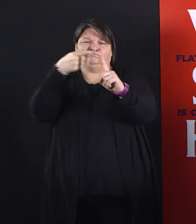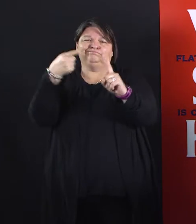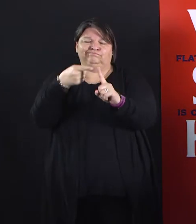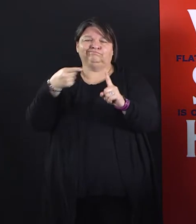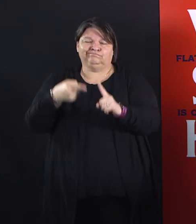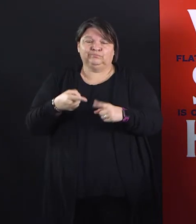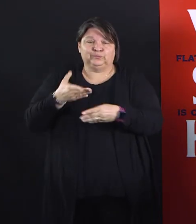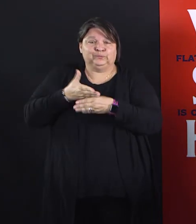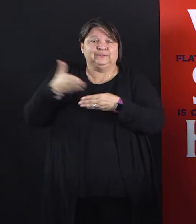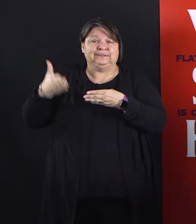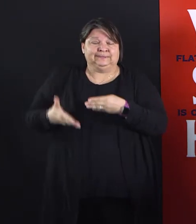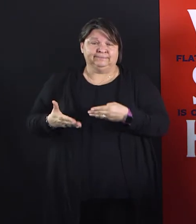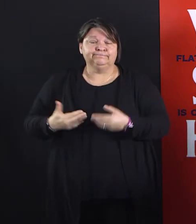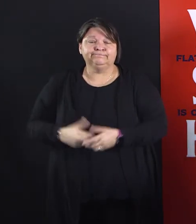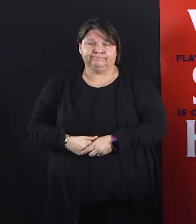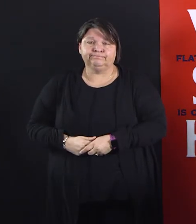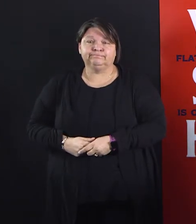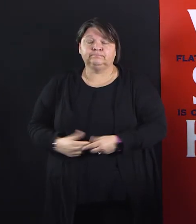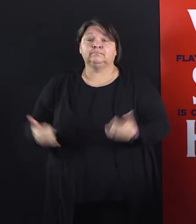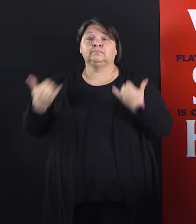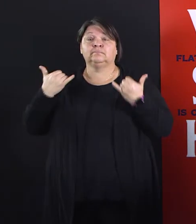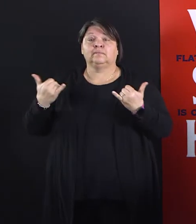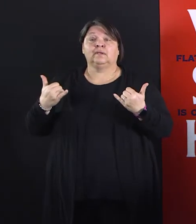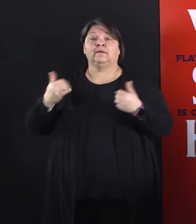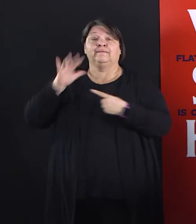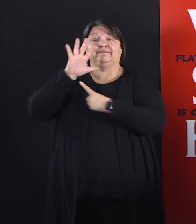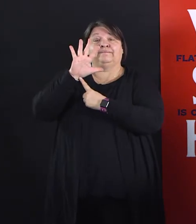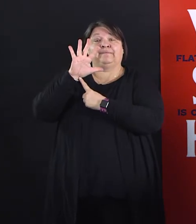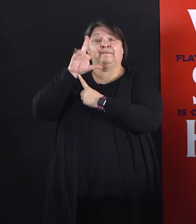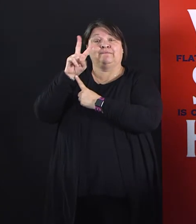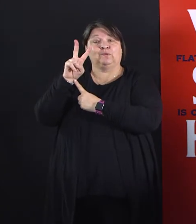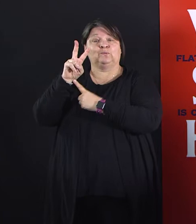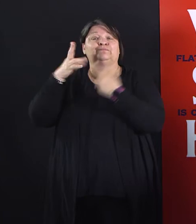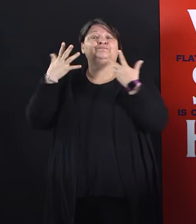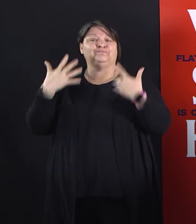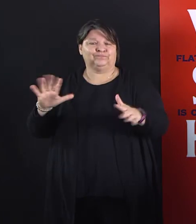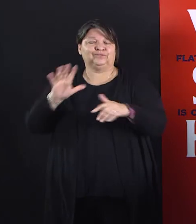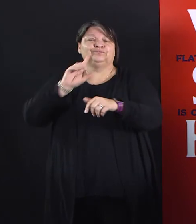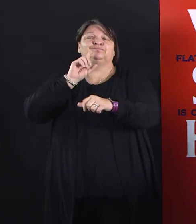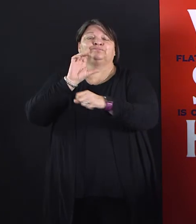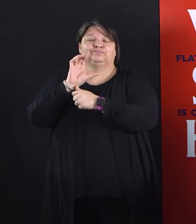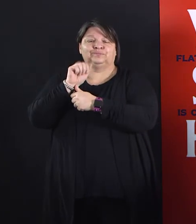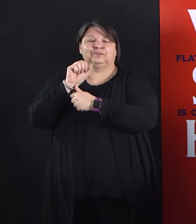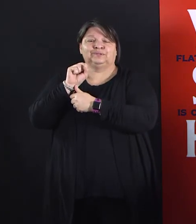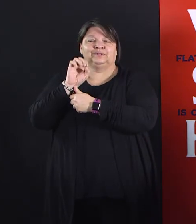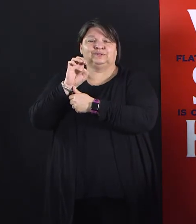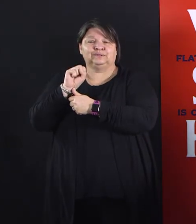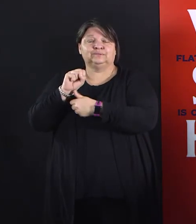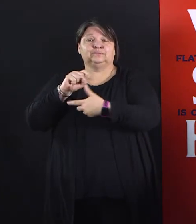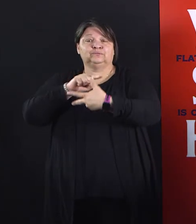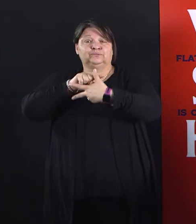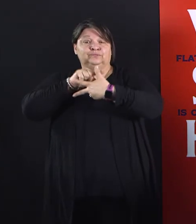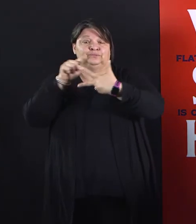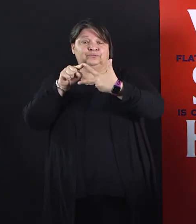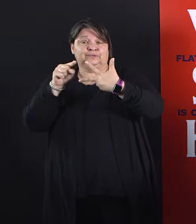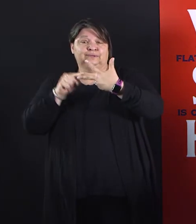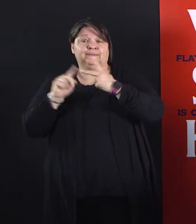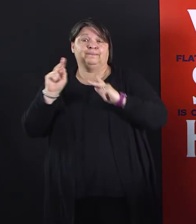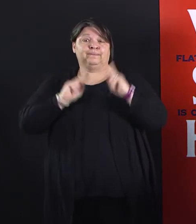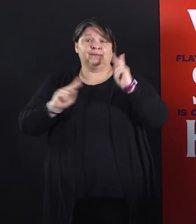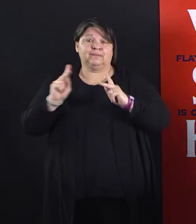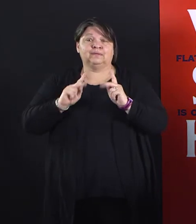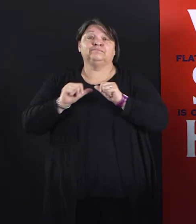are 52 active cases in Fort Worth and 3 recoveries. That's up from 41 on